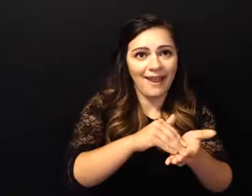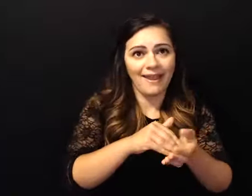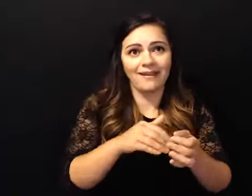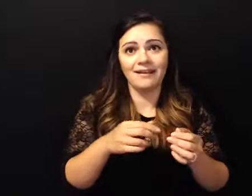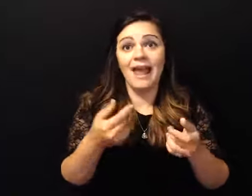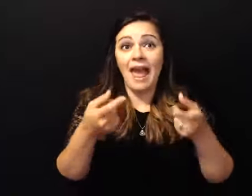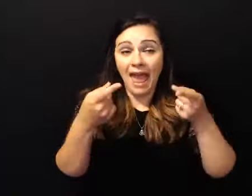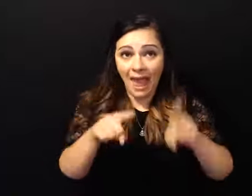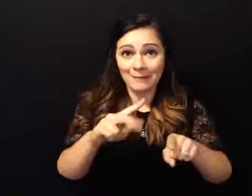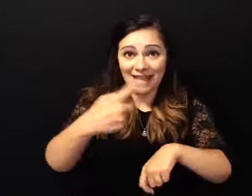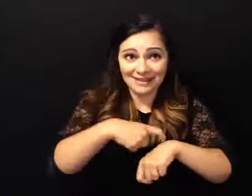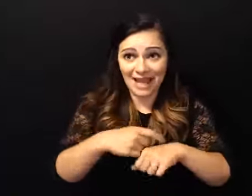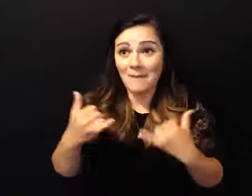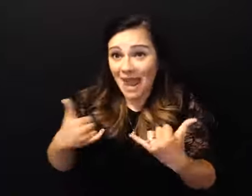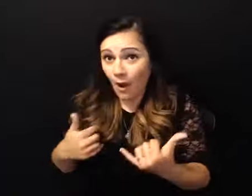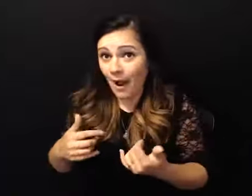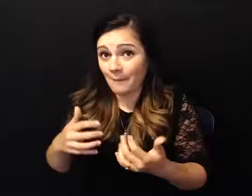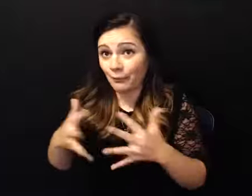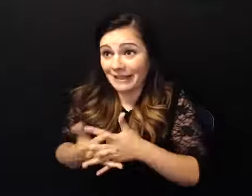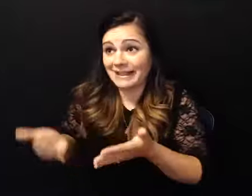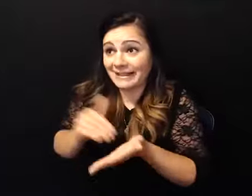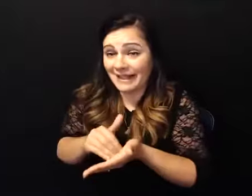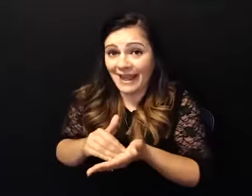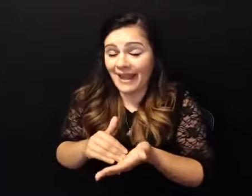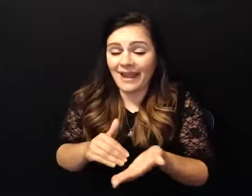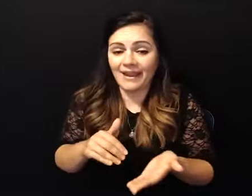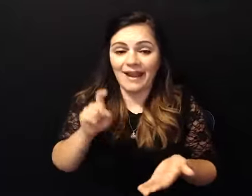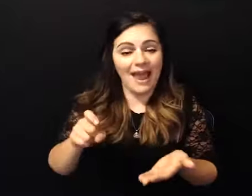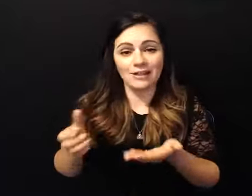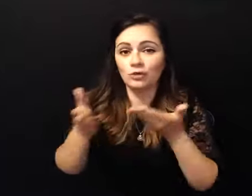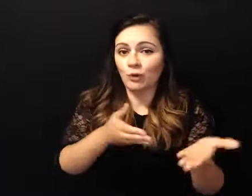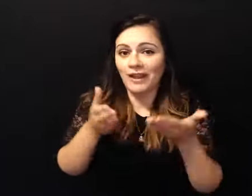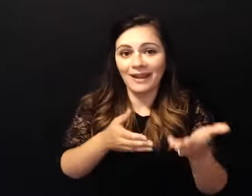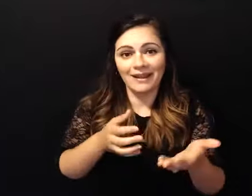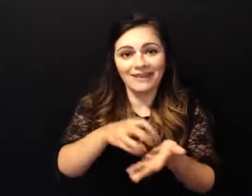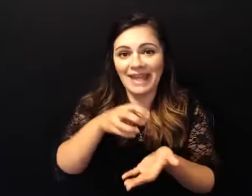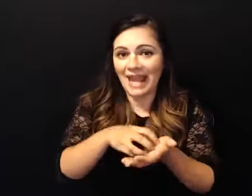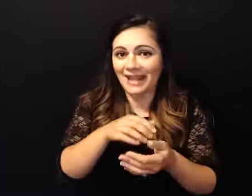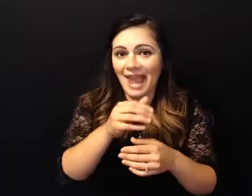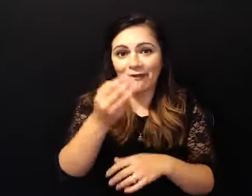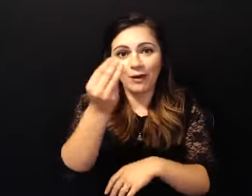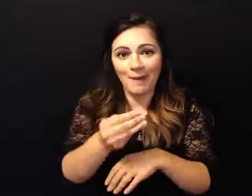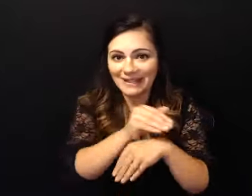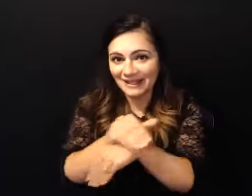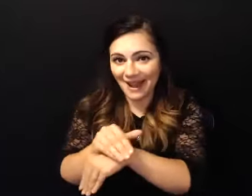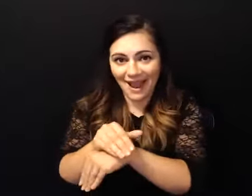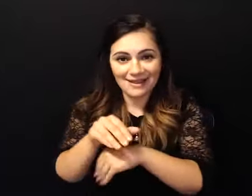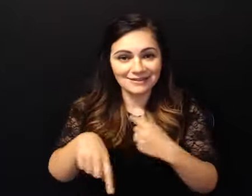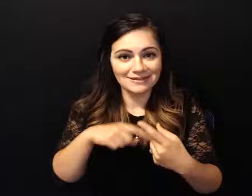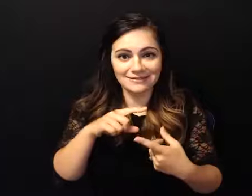gave me a job of cake babe i had to bring the cake every monday night whether i wanted to or not and uh you know i couldn't let you alcoholics down and not bring that daggone cake